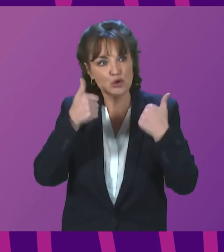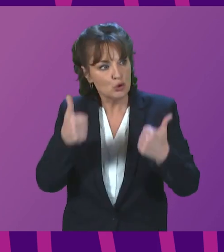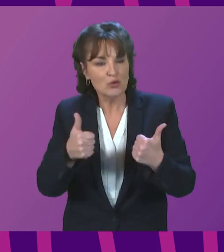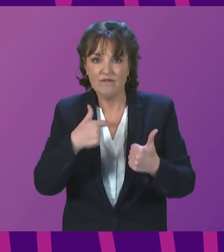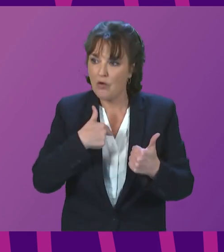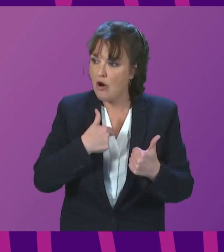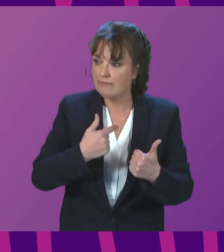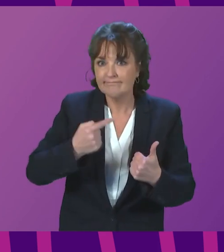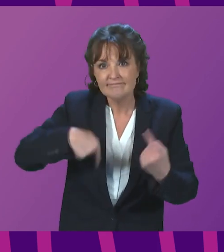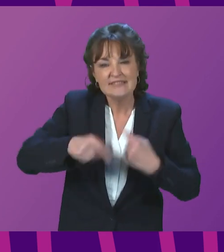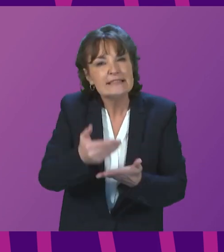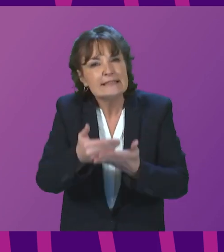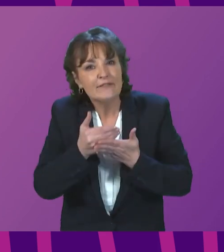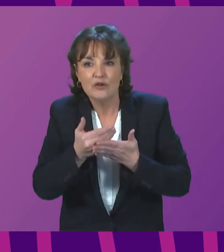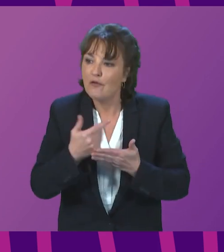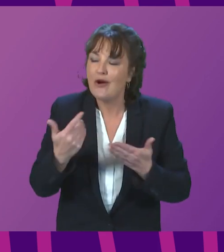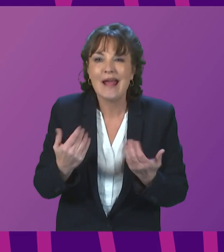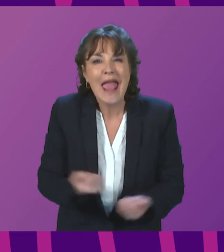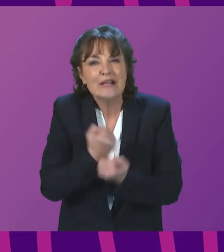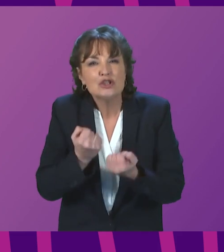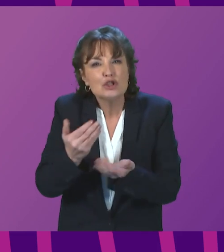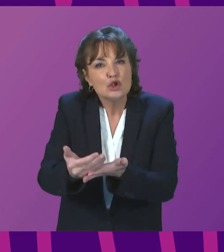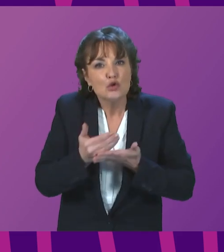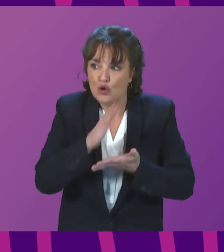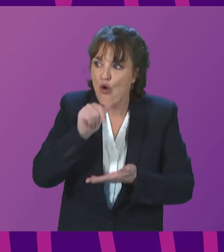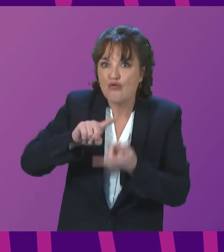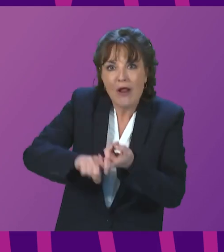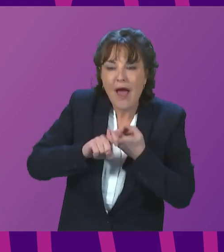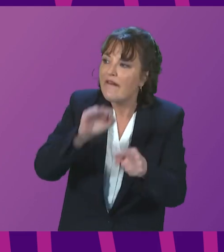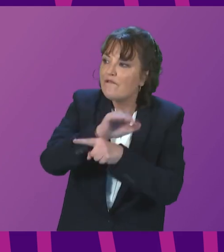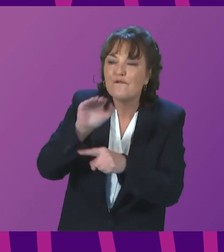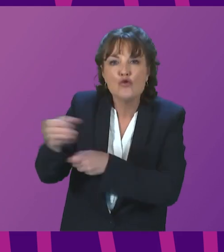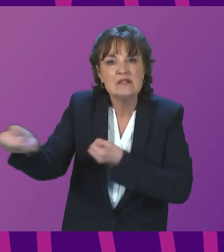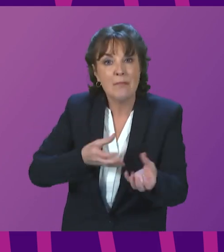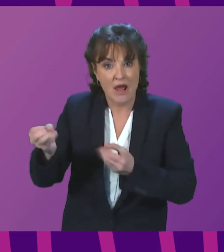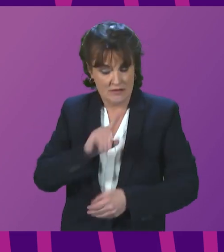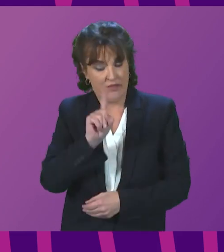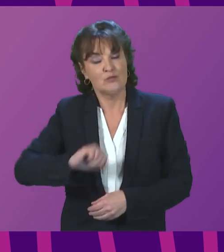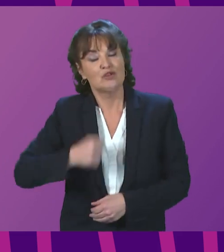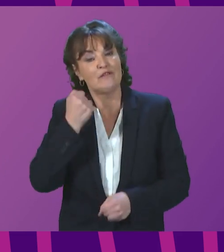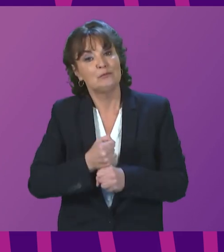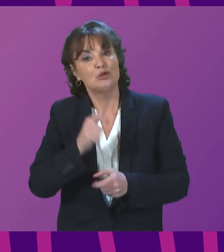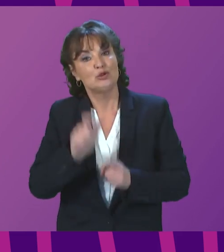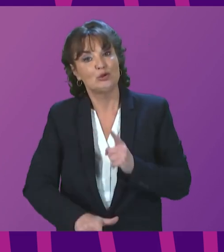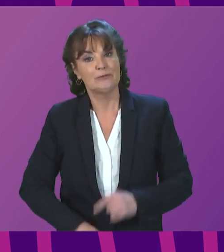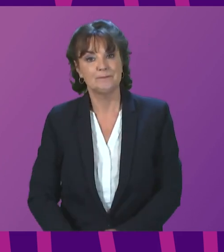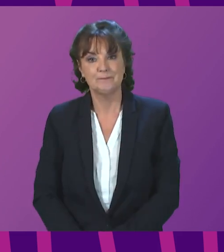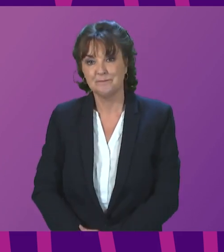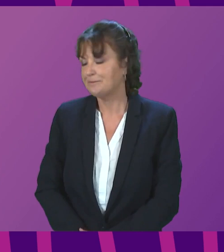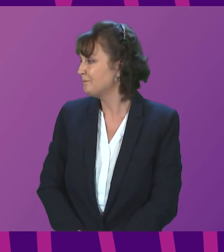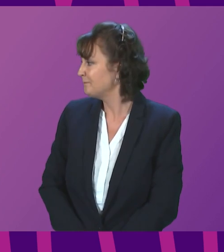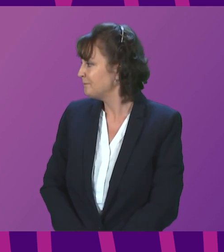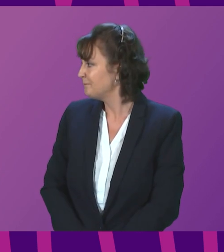energy security as well. We have all got to focus on doing that, and that, of course, is what the Scottish Government is doing. Douglas Lumsden.